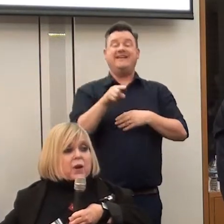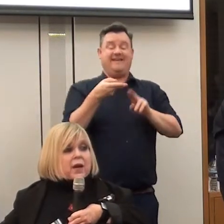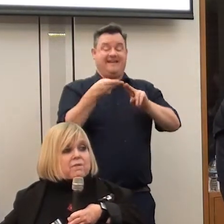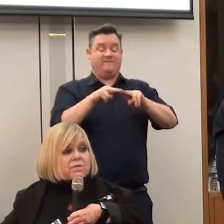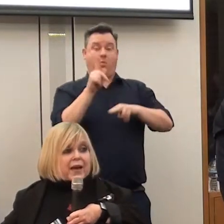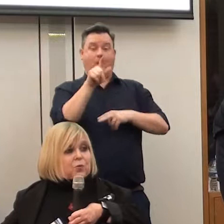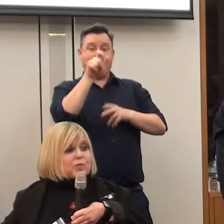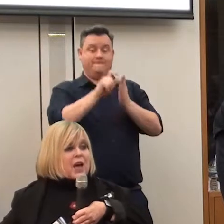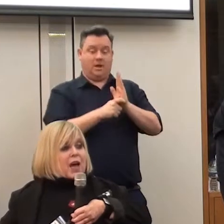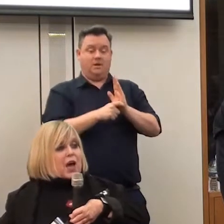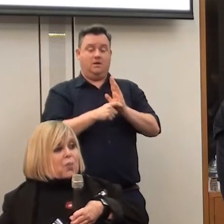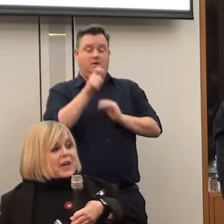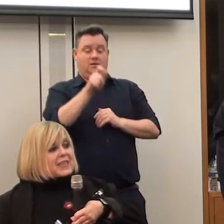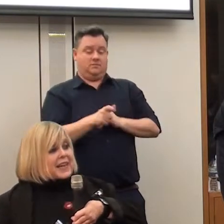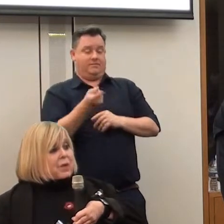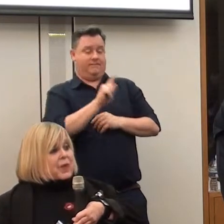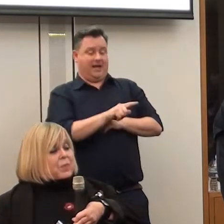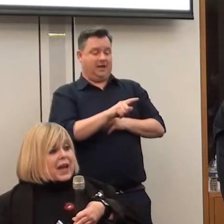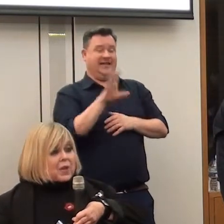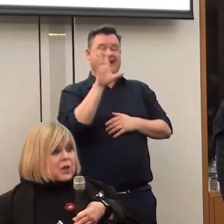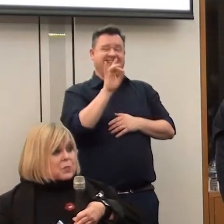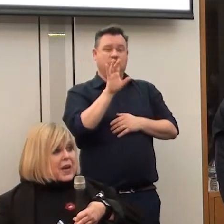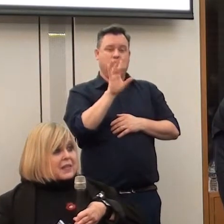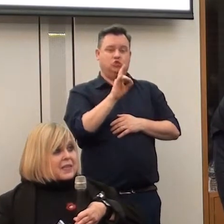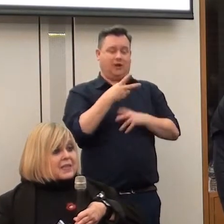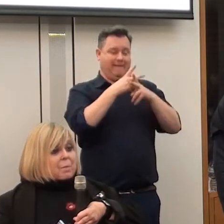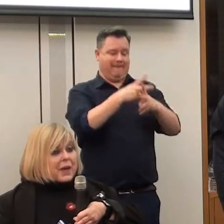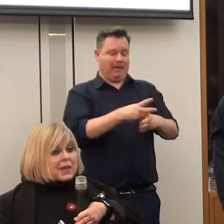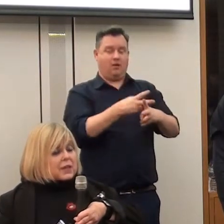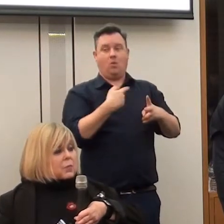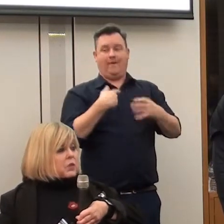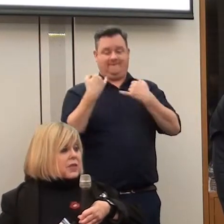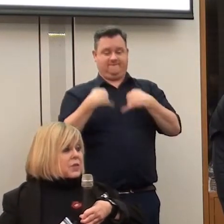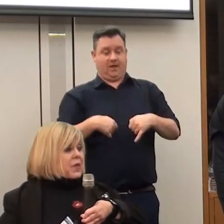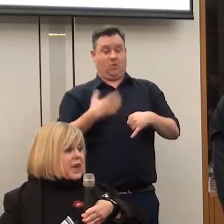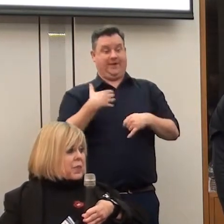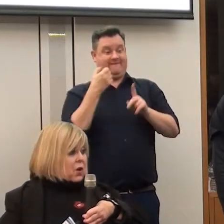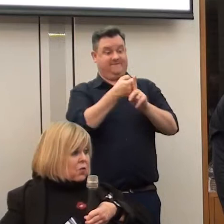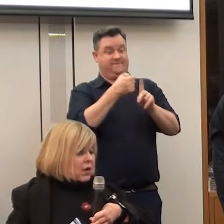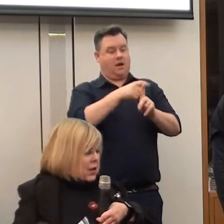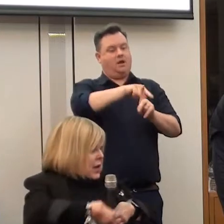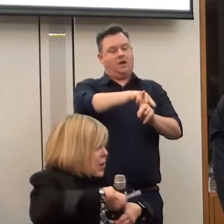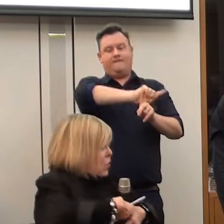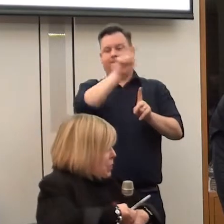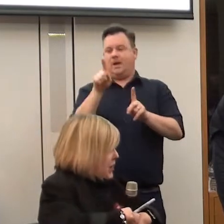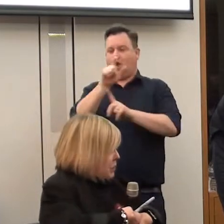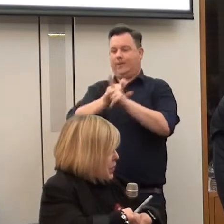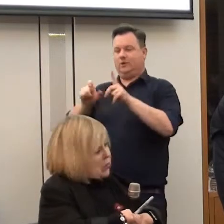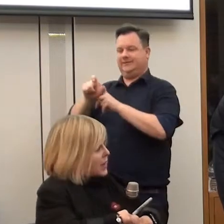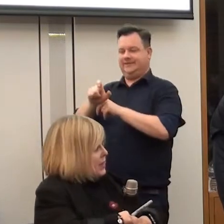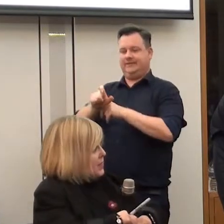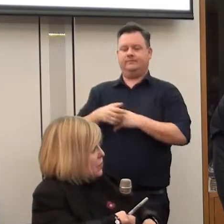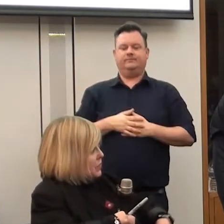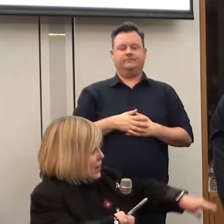care, then we have failed. And we need to get people out of those places and back in the communities where they belong and where we